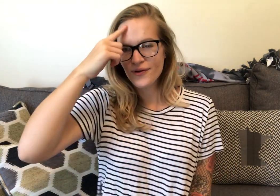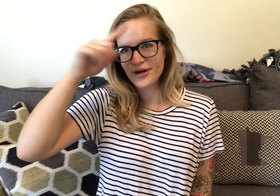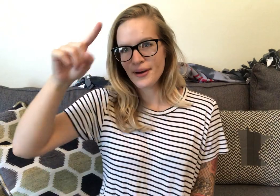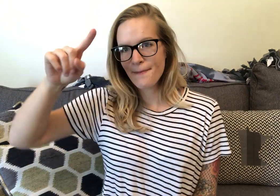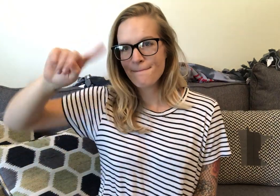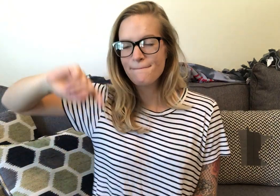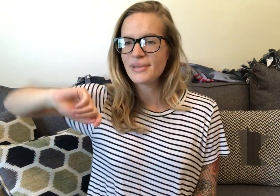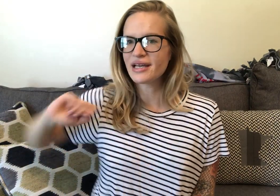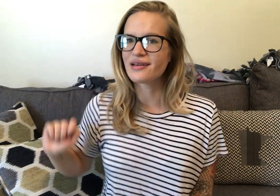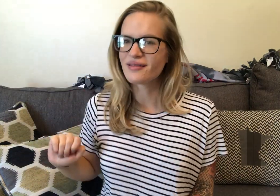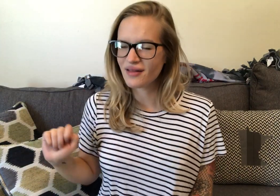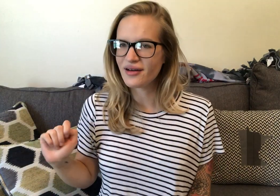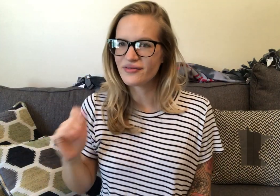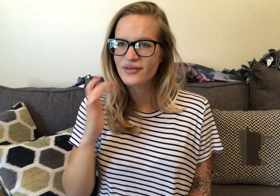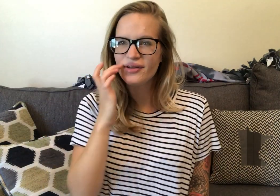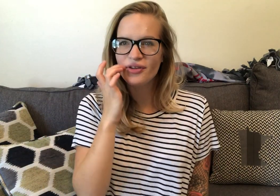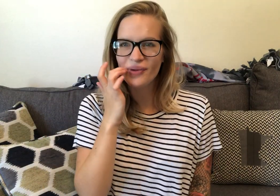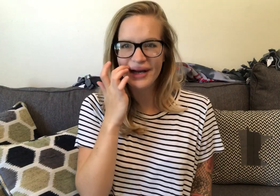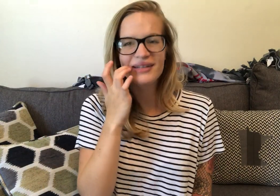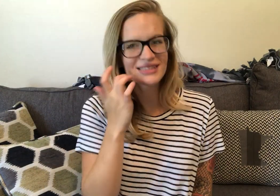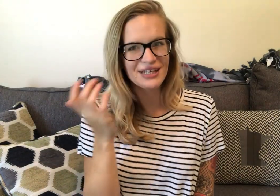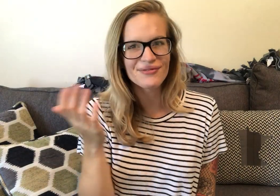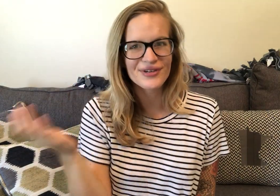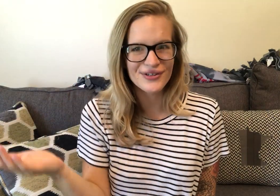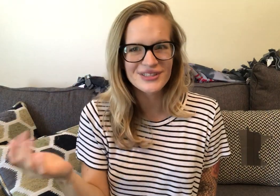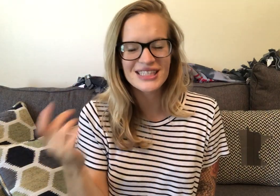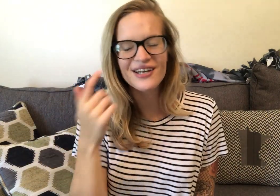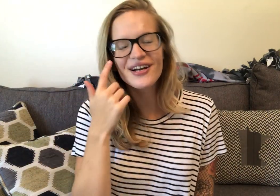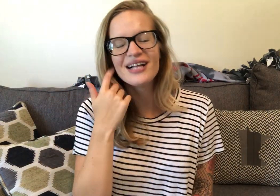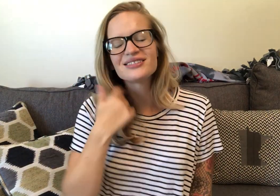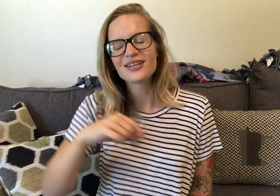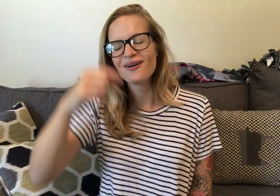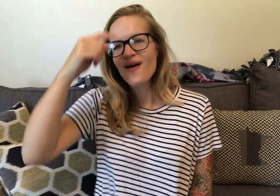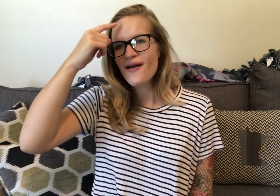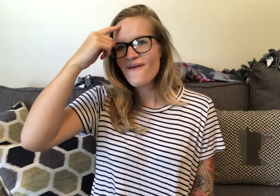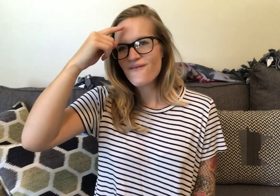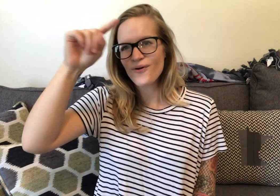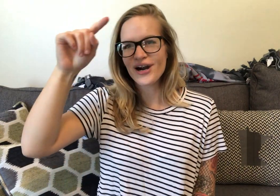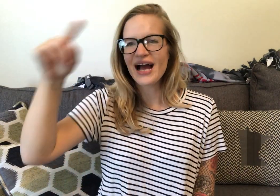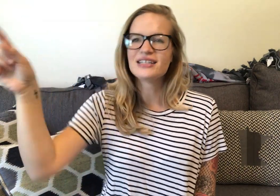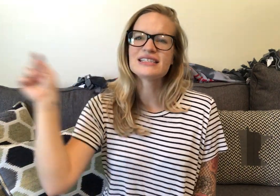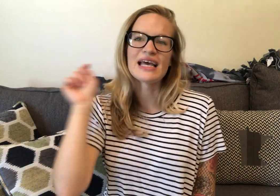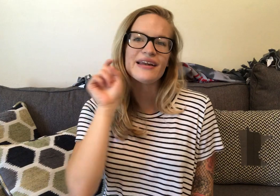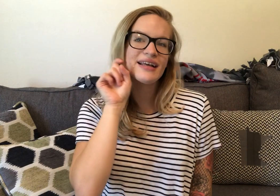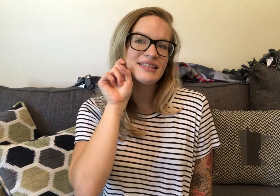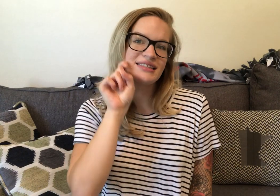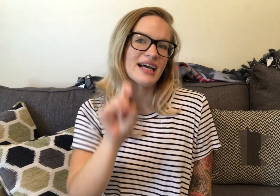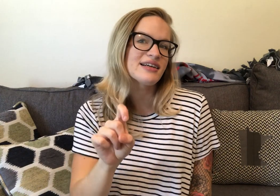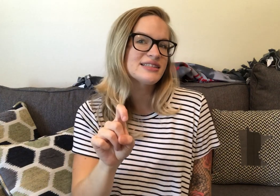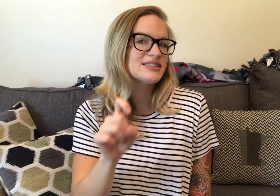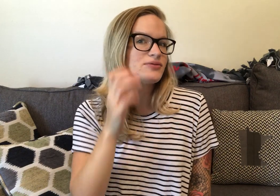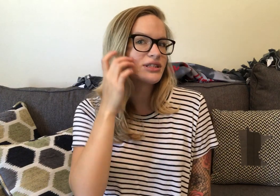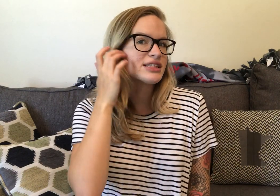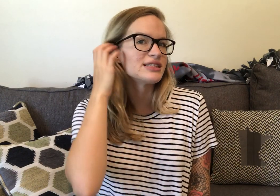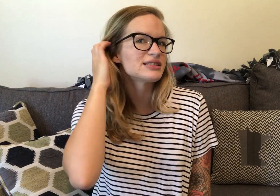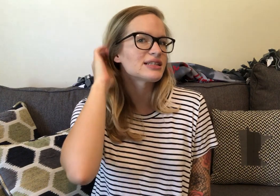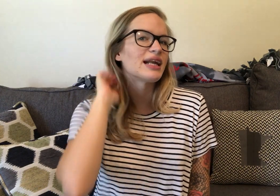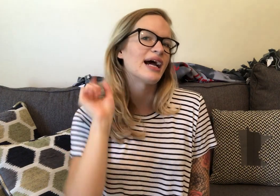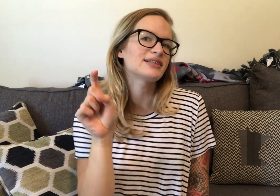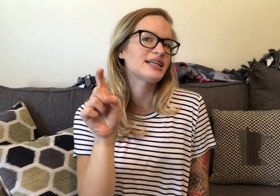Four. Making love. The way I save for you inside your head. So. Four. I just signed. Sex. Which is an X